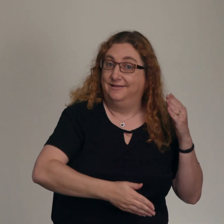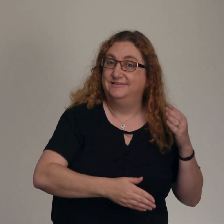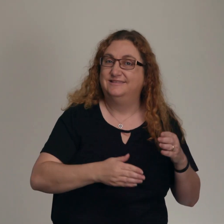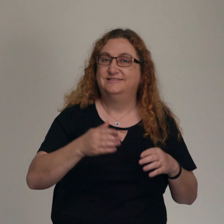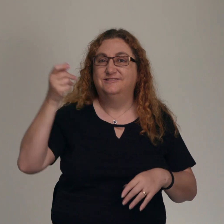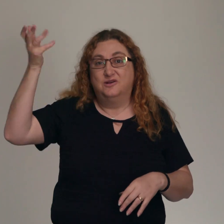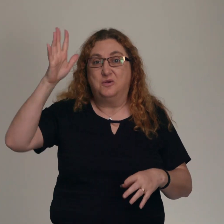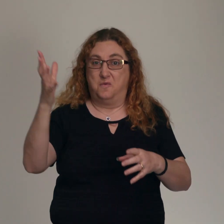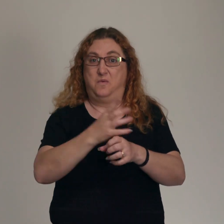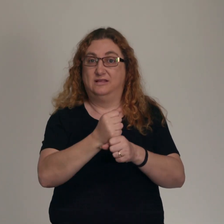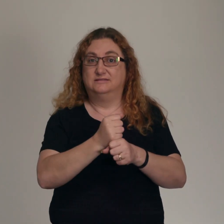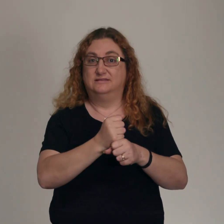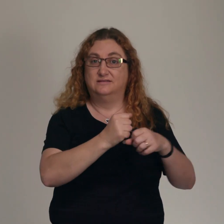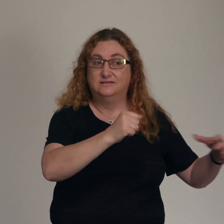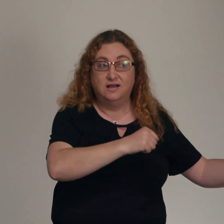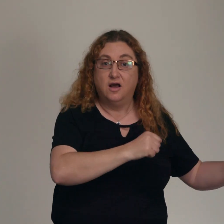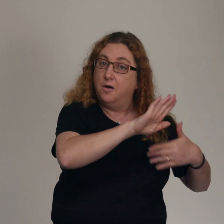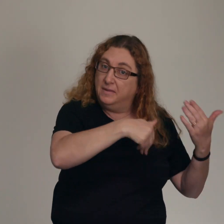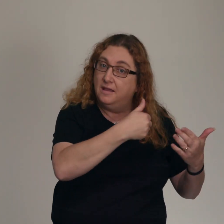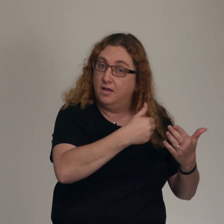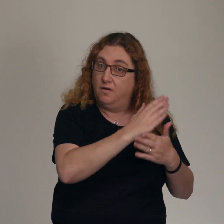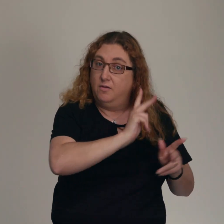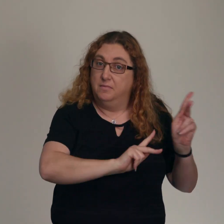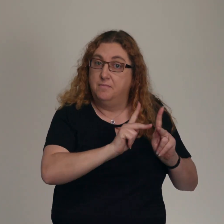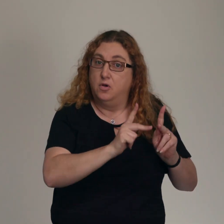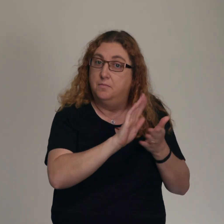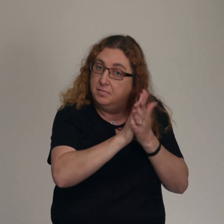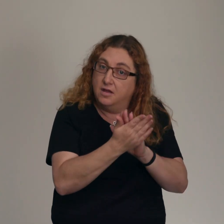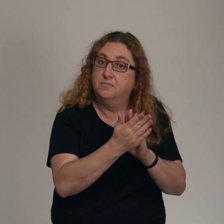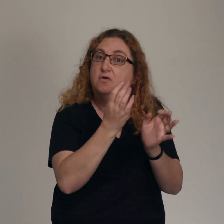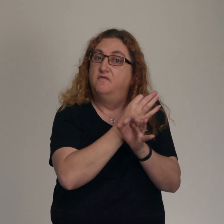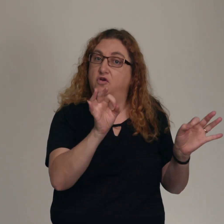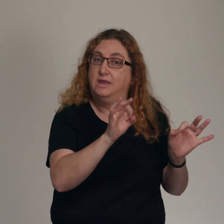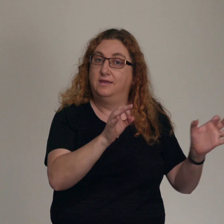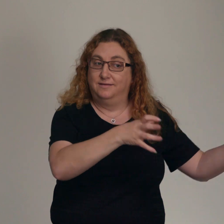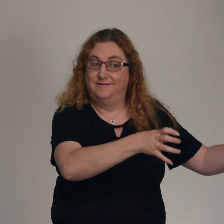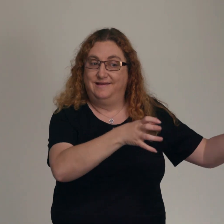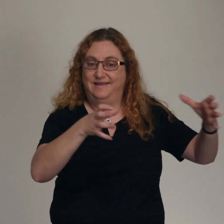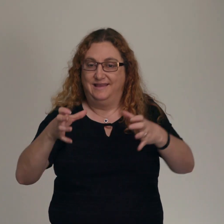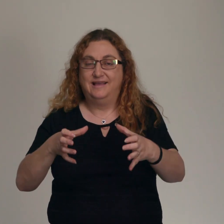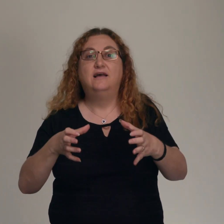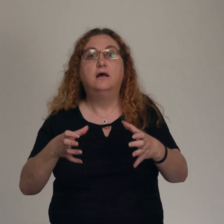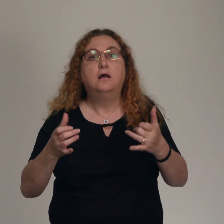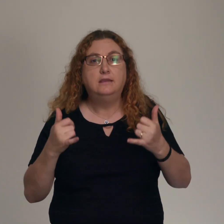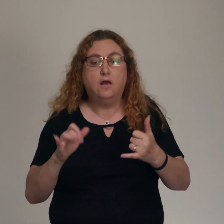of their slavery into freedom. And now this rescuer goes up on the mountain and he